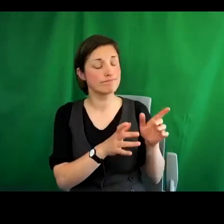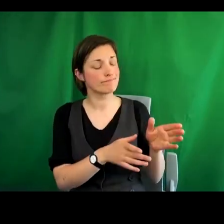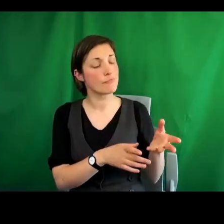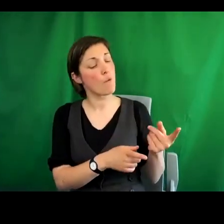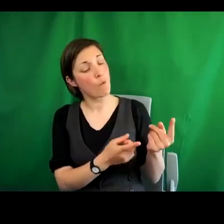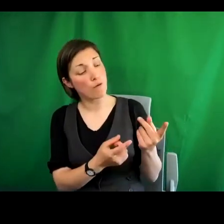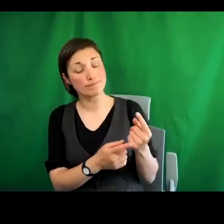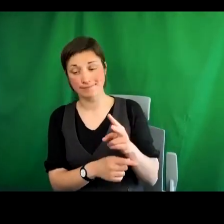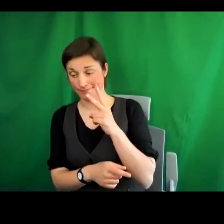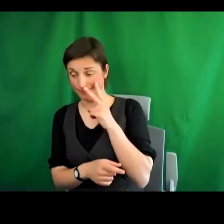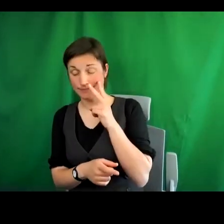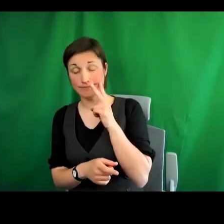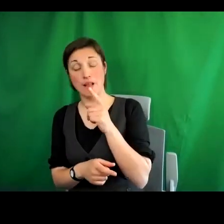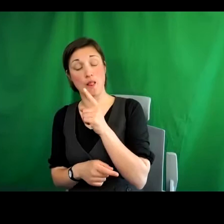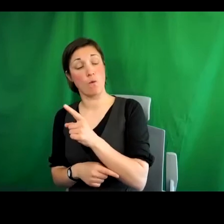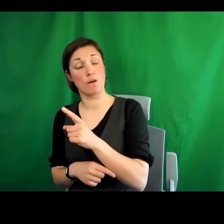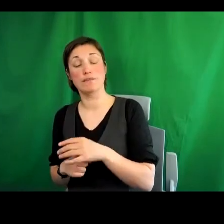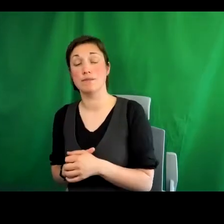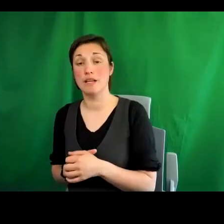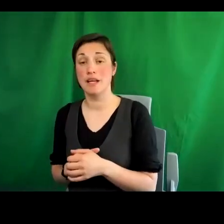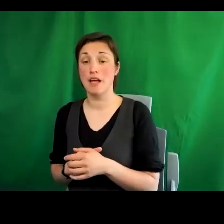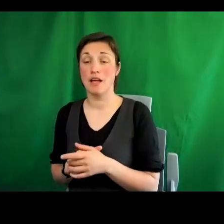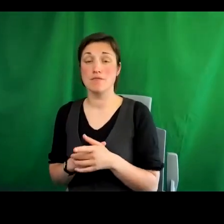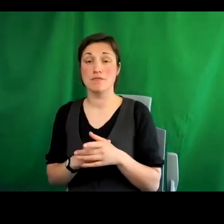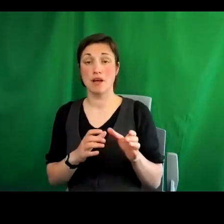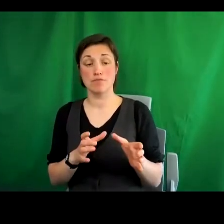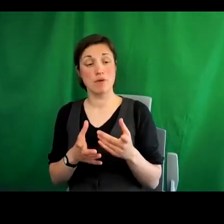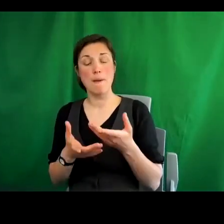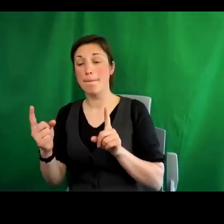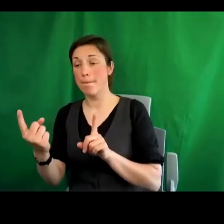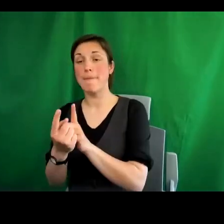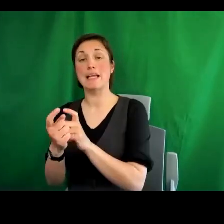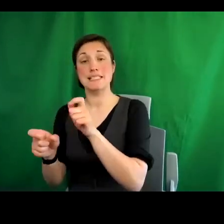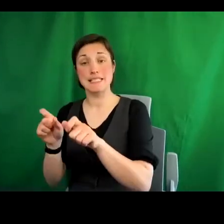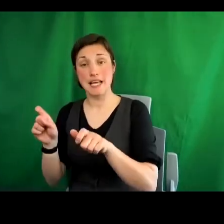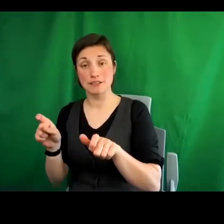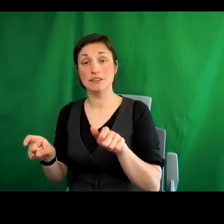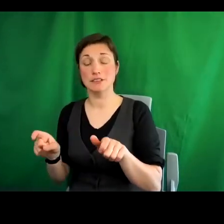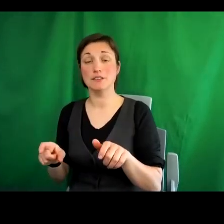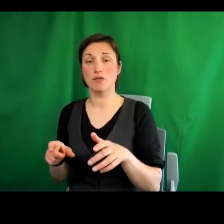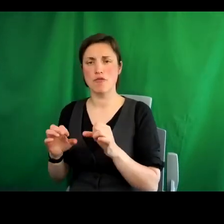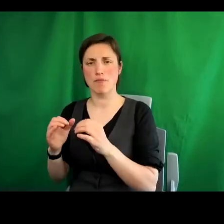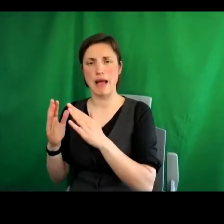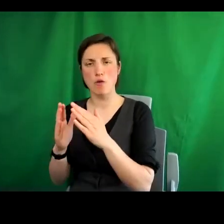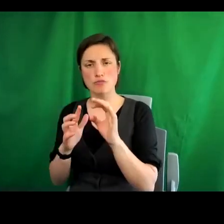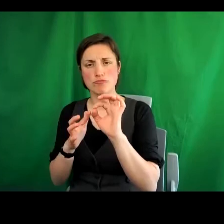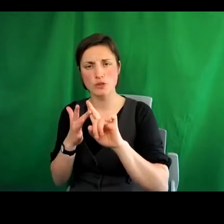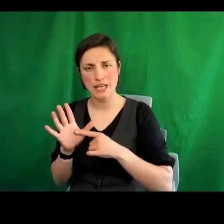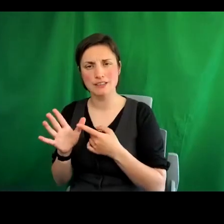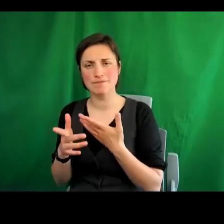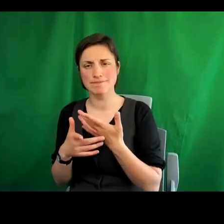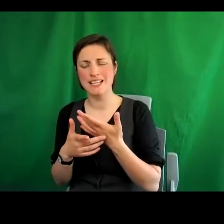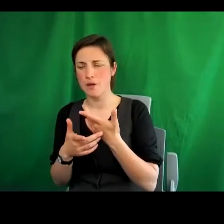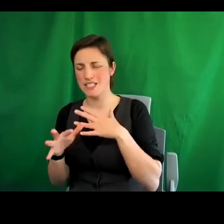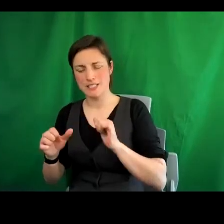Commission met with them and with some of the tenants from the housing project, and just began to explore what we might do in